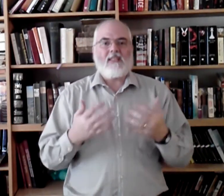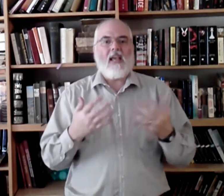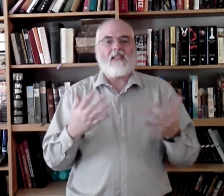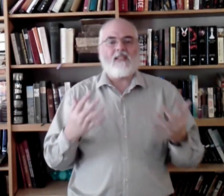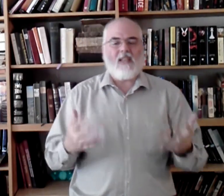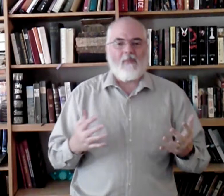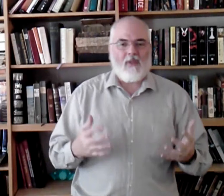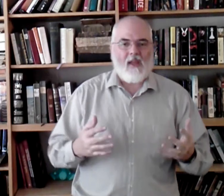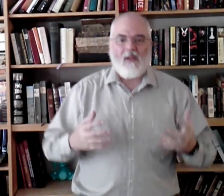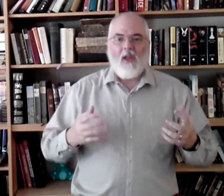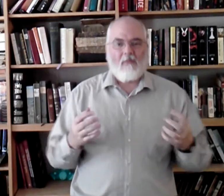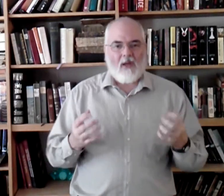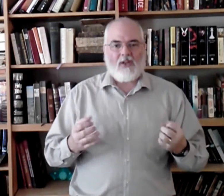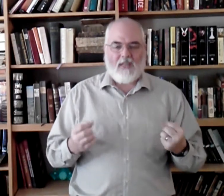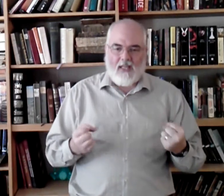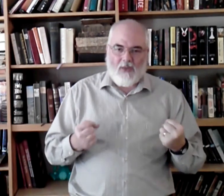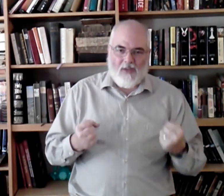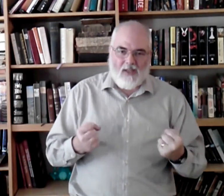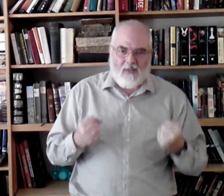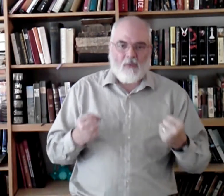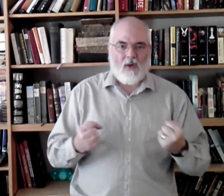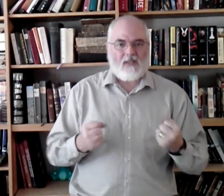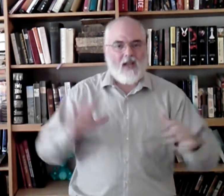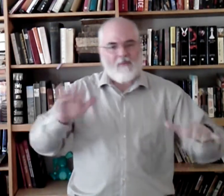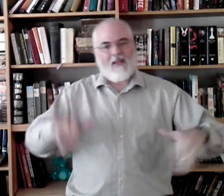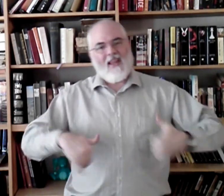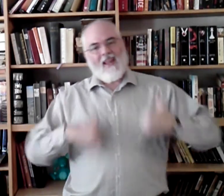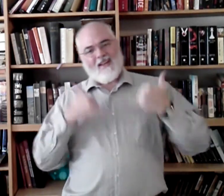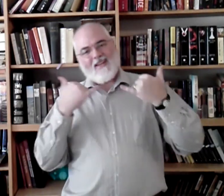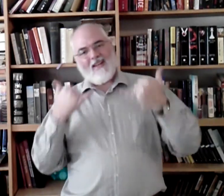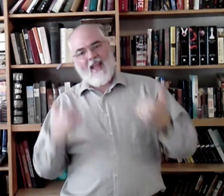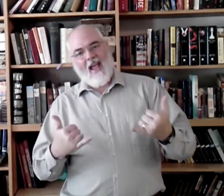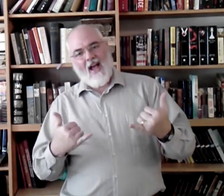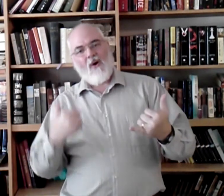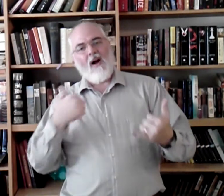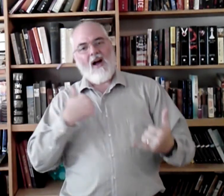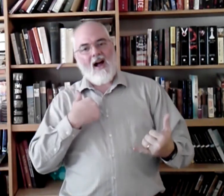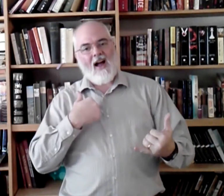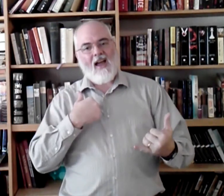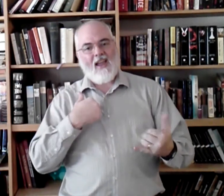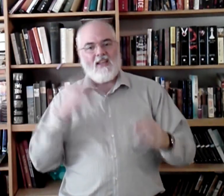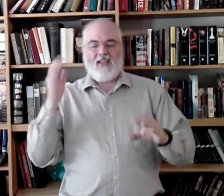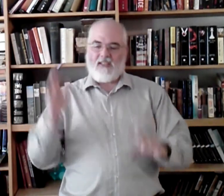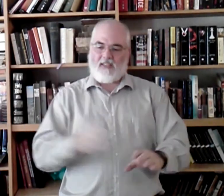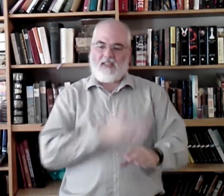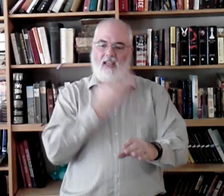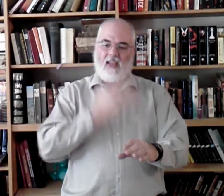says the same thing, but it says it with a little more excitement. Now, I sing.